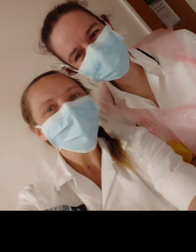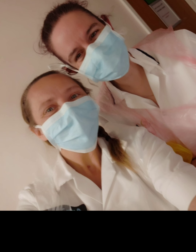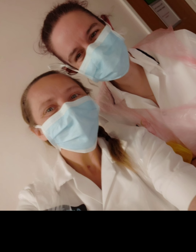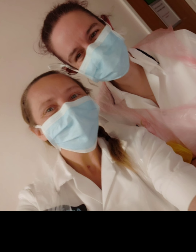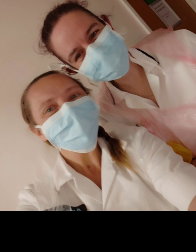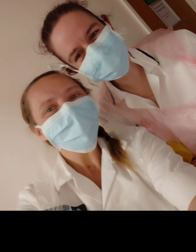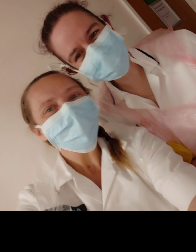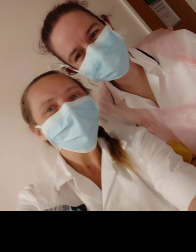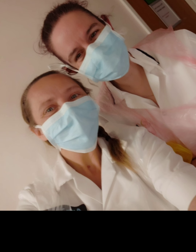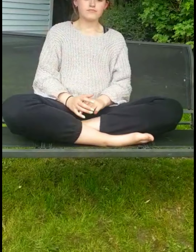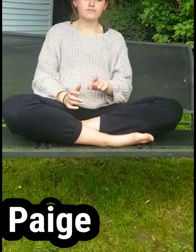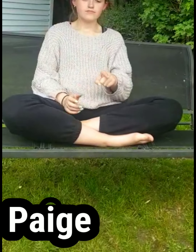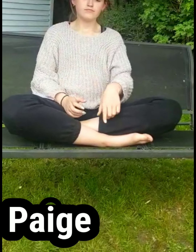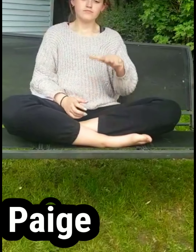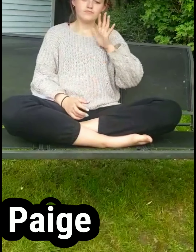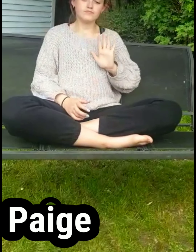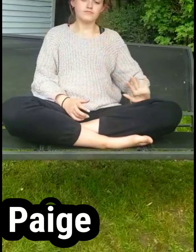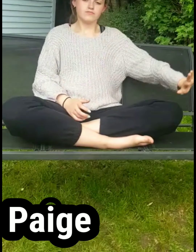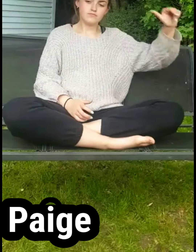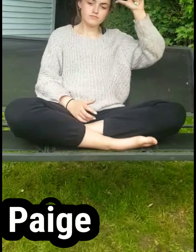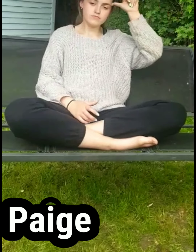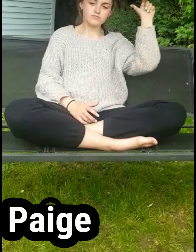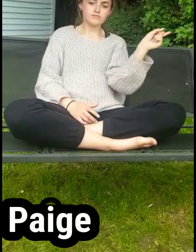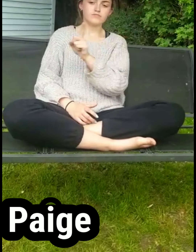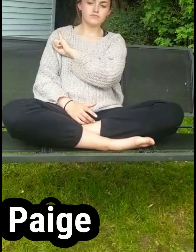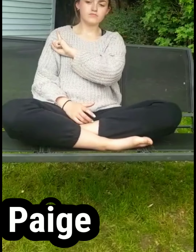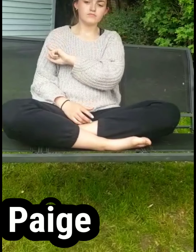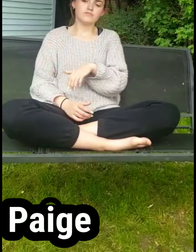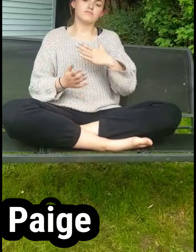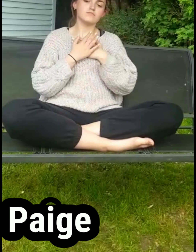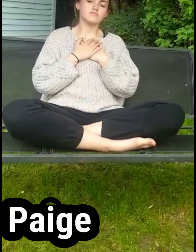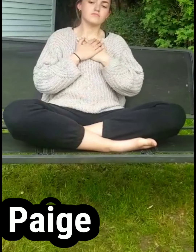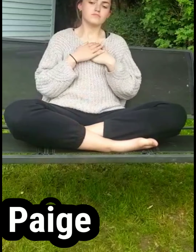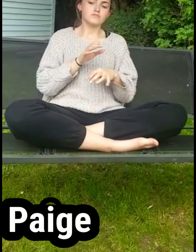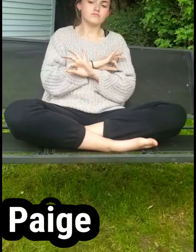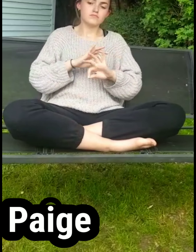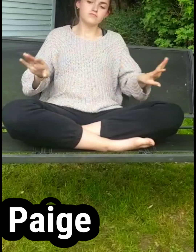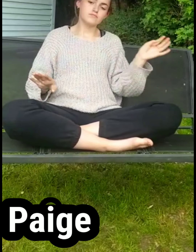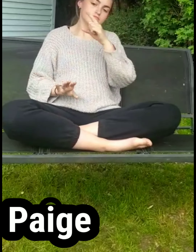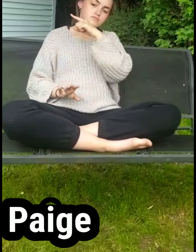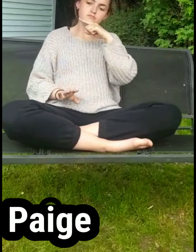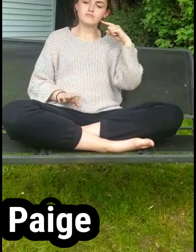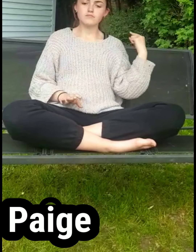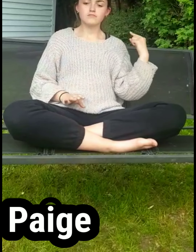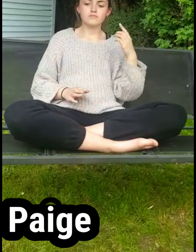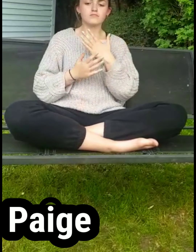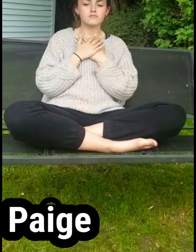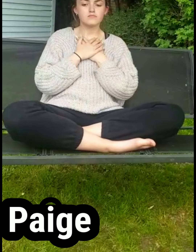If you want to know why, there's a love that cannot lie Love is